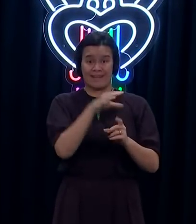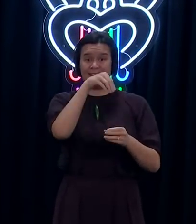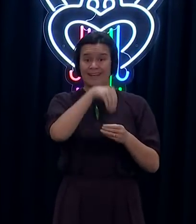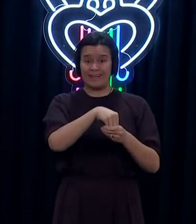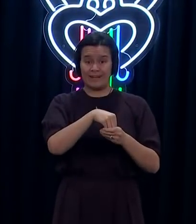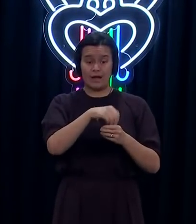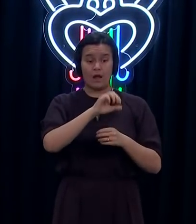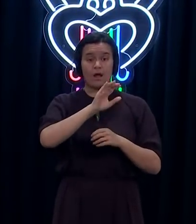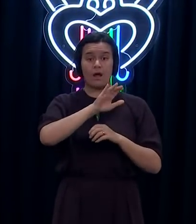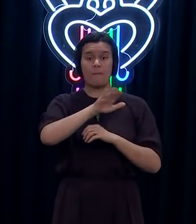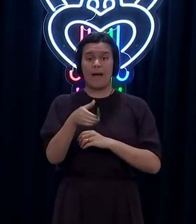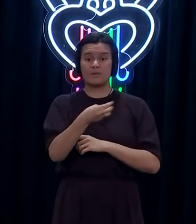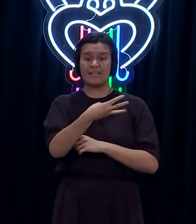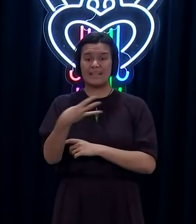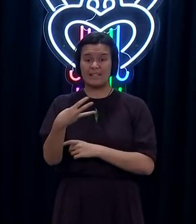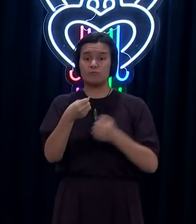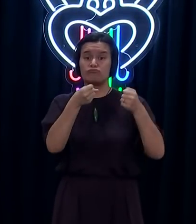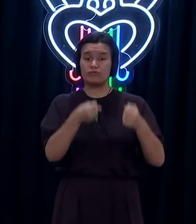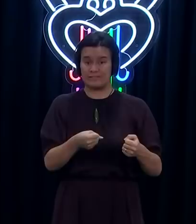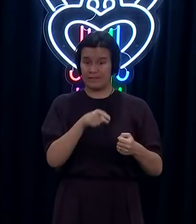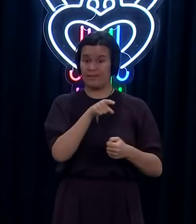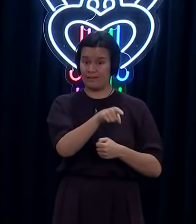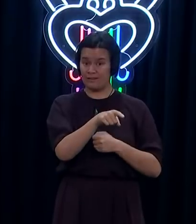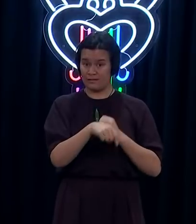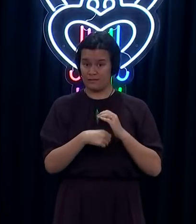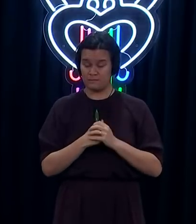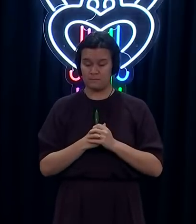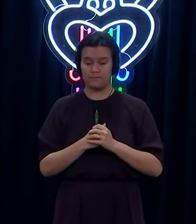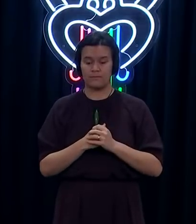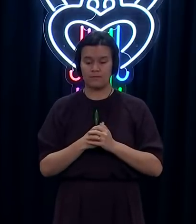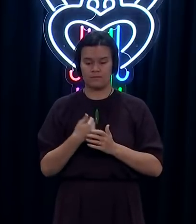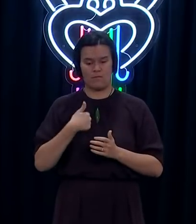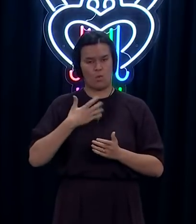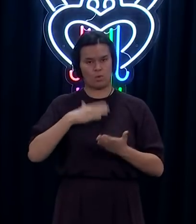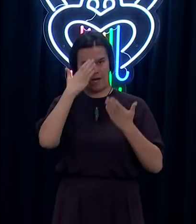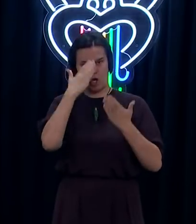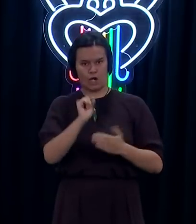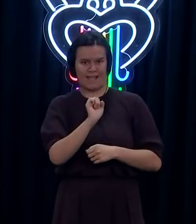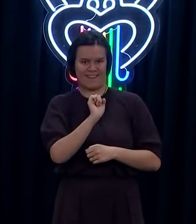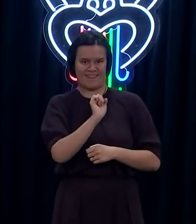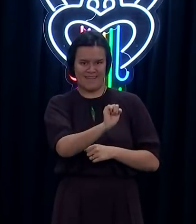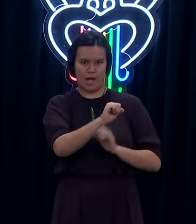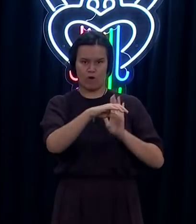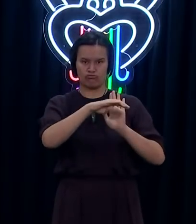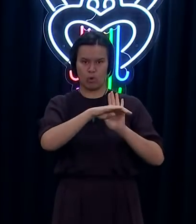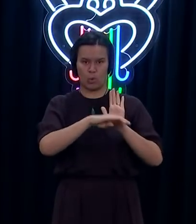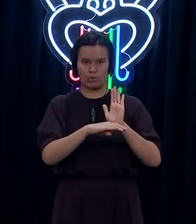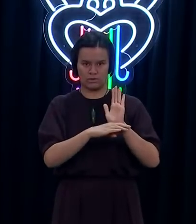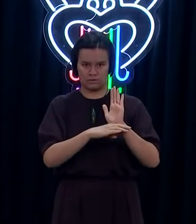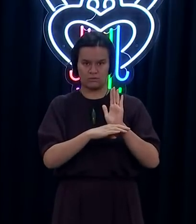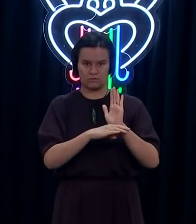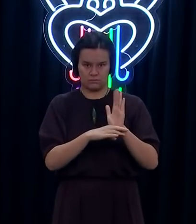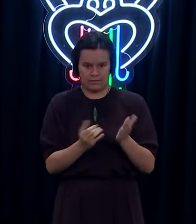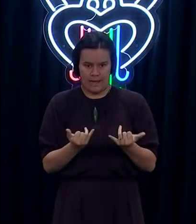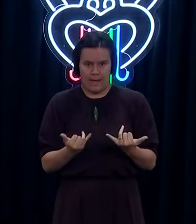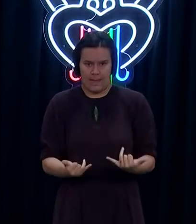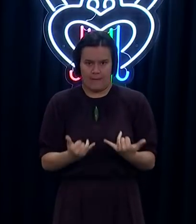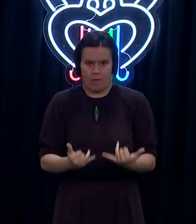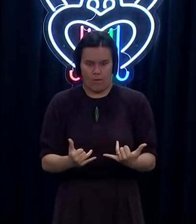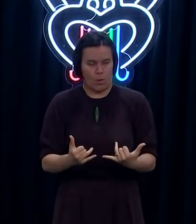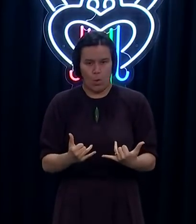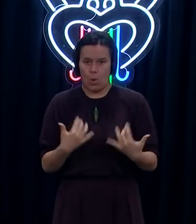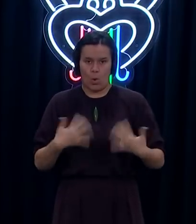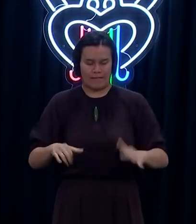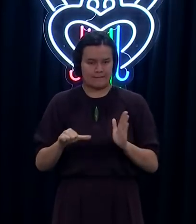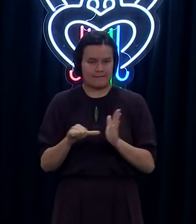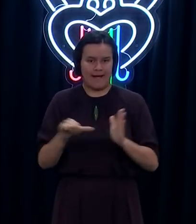staff at Mount Eden, I do want to acknowledge the protocols that are extraordinarily rigorous that have